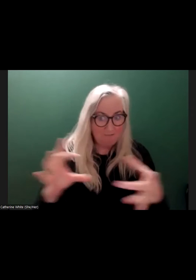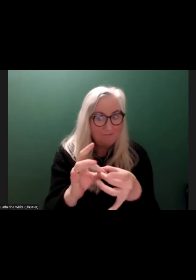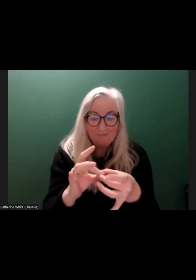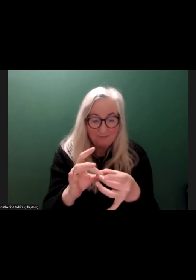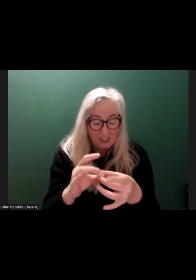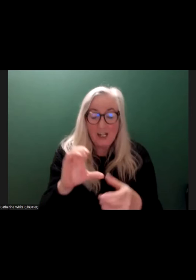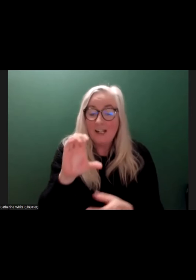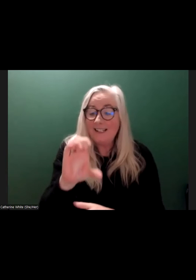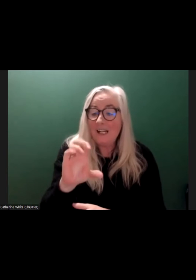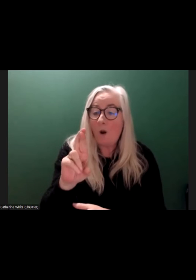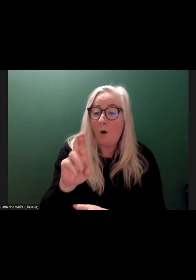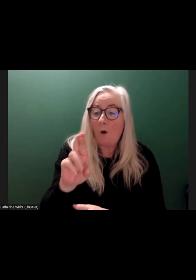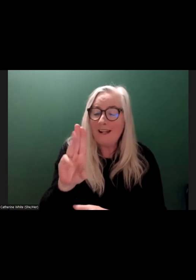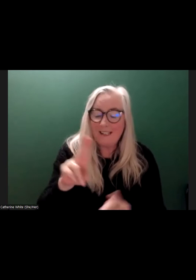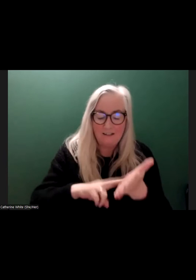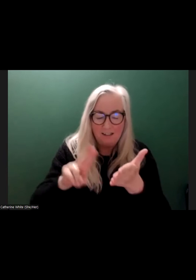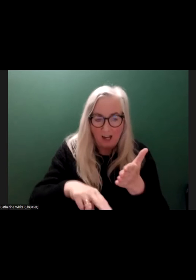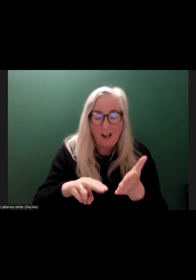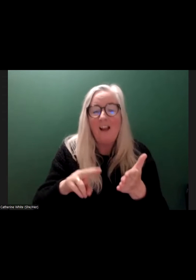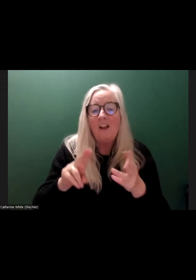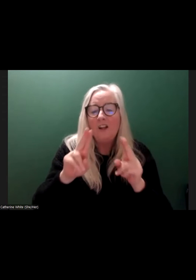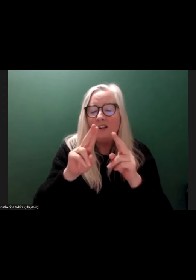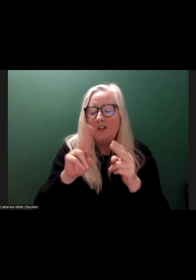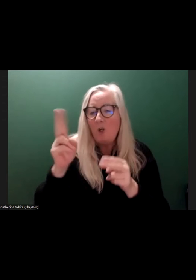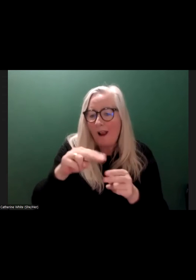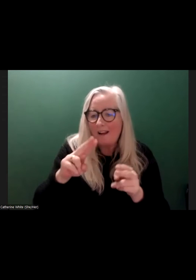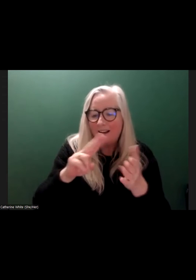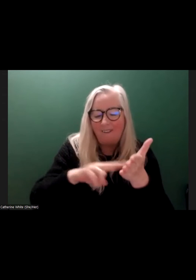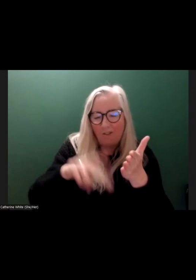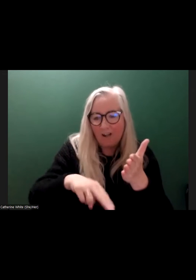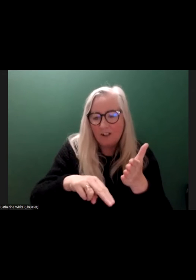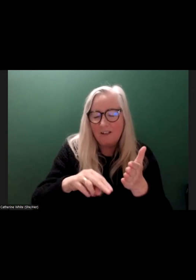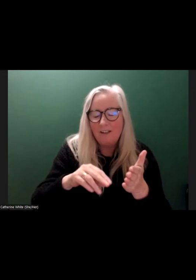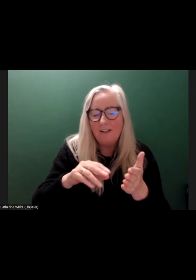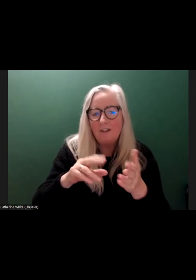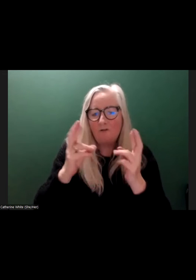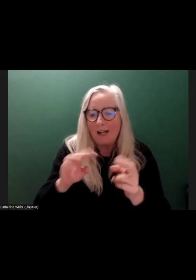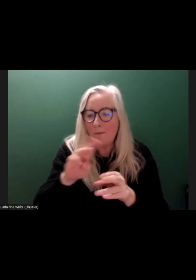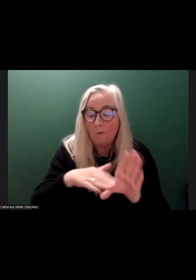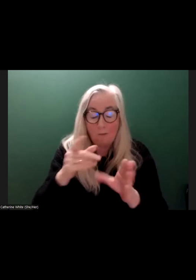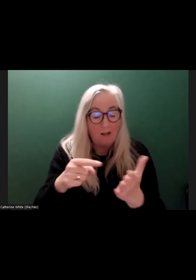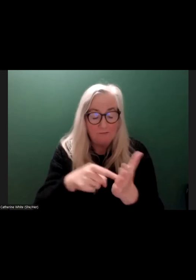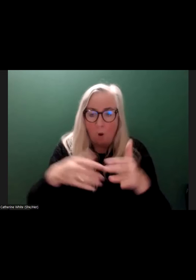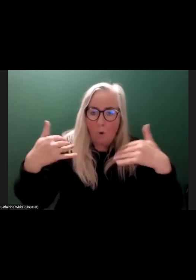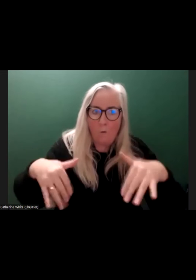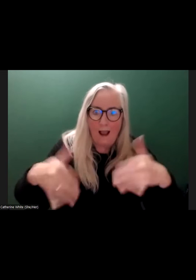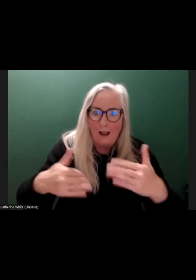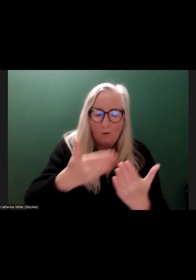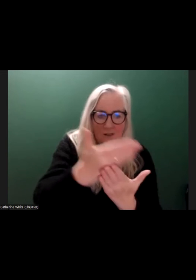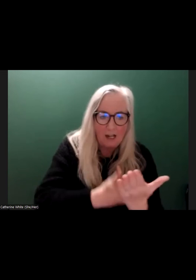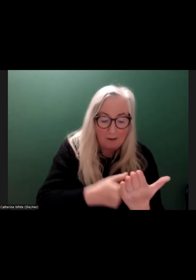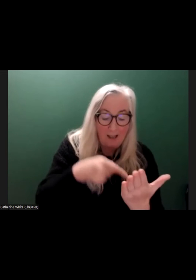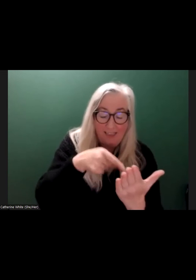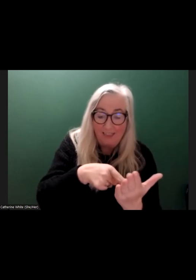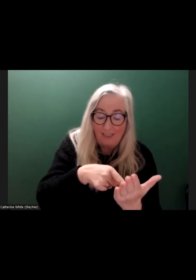The CRPD Convention on the Rights of Disabled People is a remarkable document. At its core, essentially,